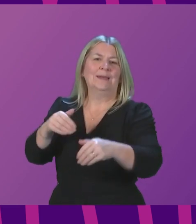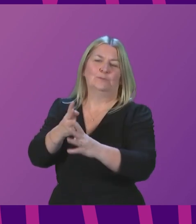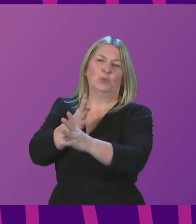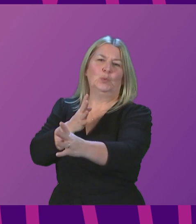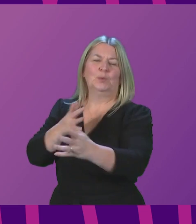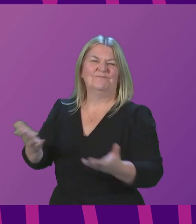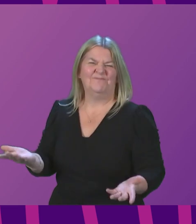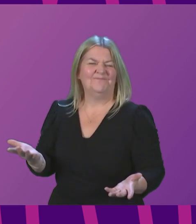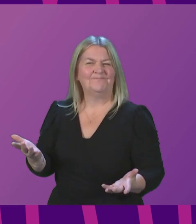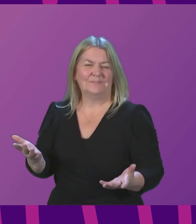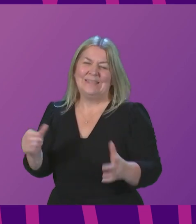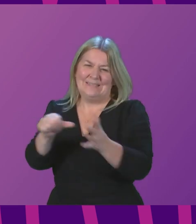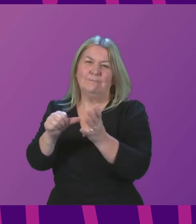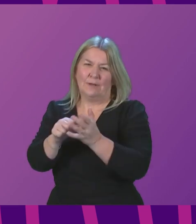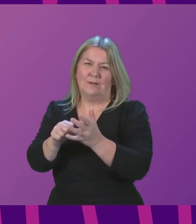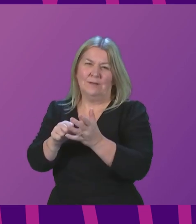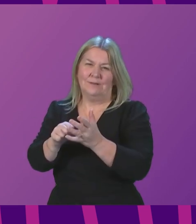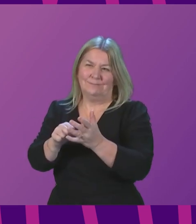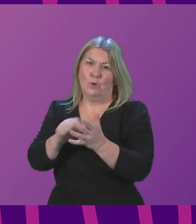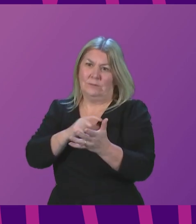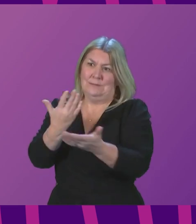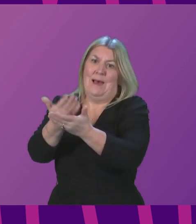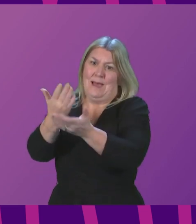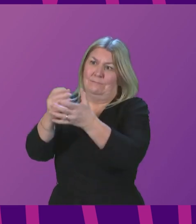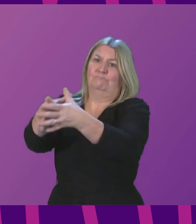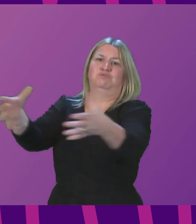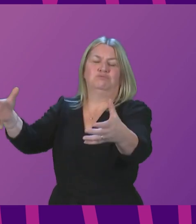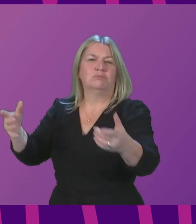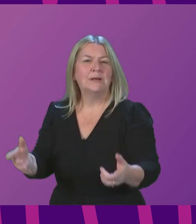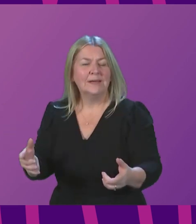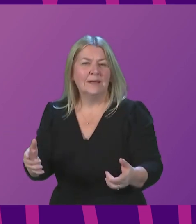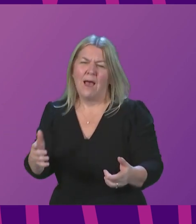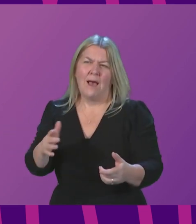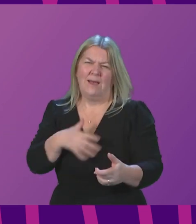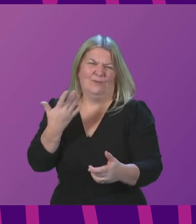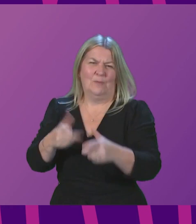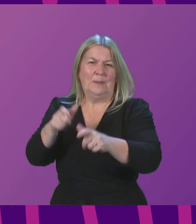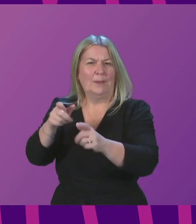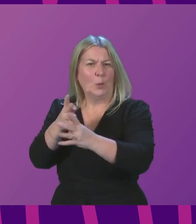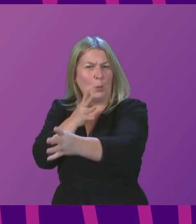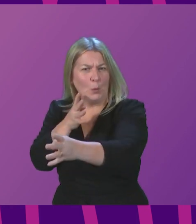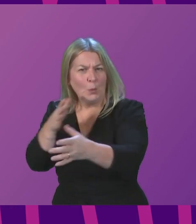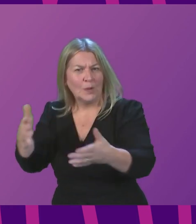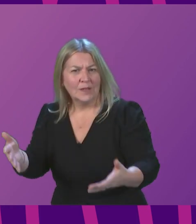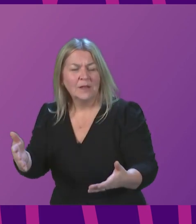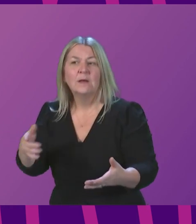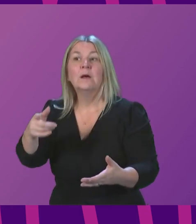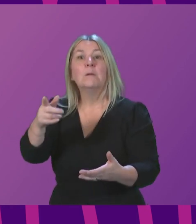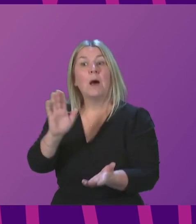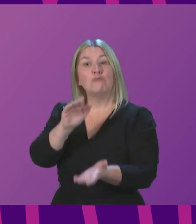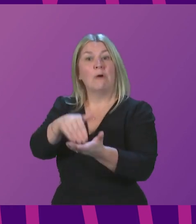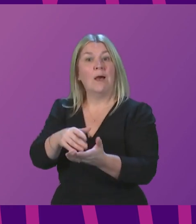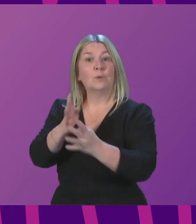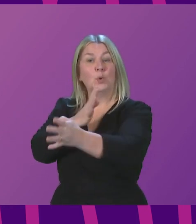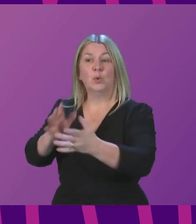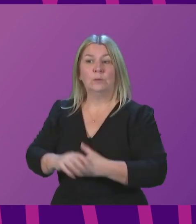demand. These things we're seeking to avoid happening. I don't want people to be queuing, although I think if you turn up and there's a queue, wait